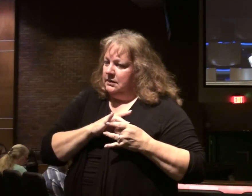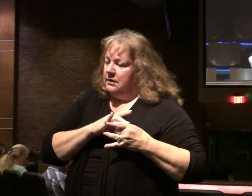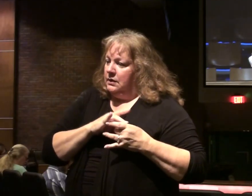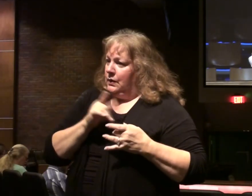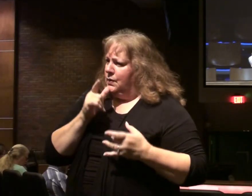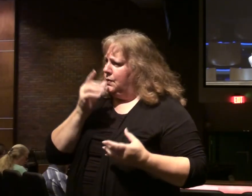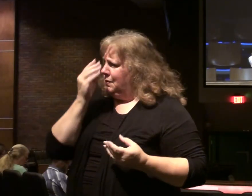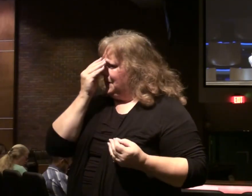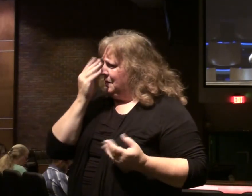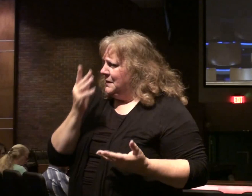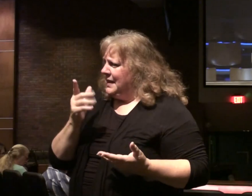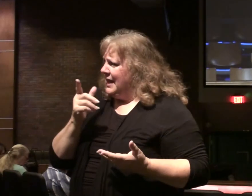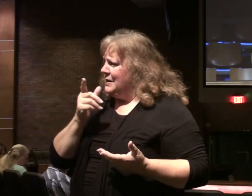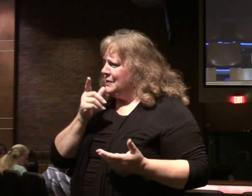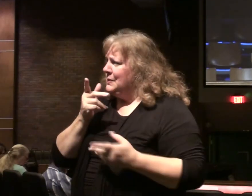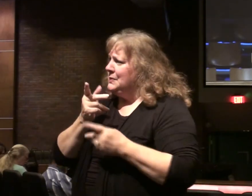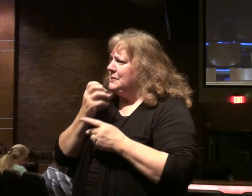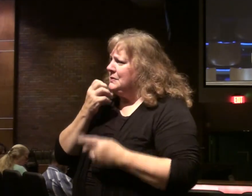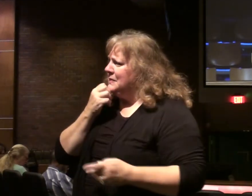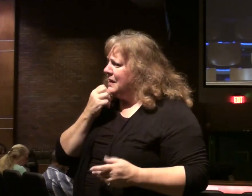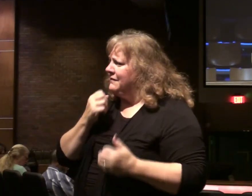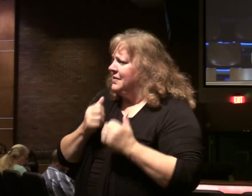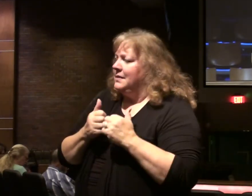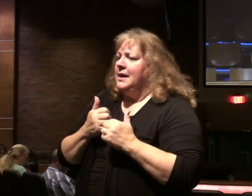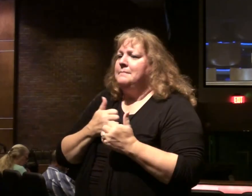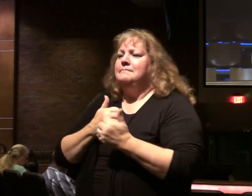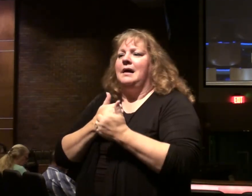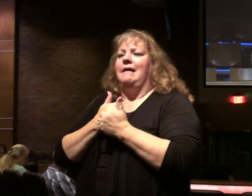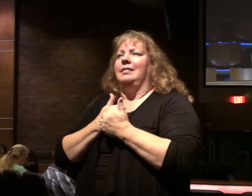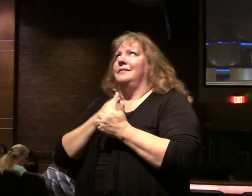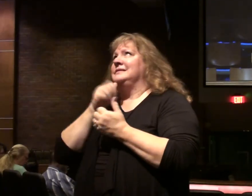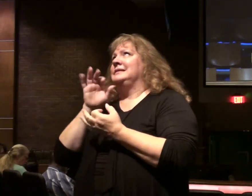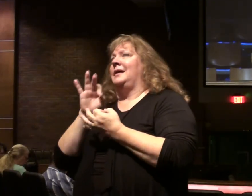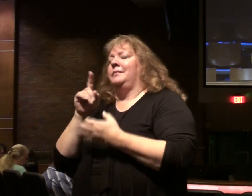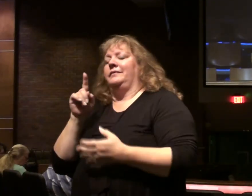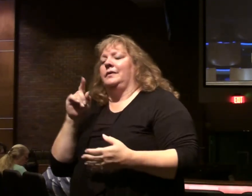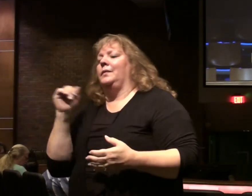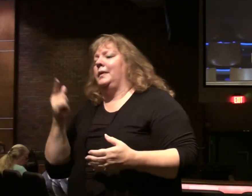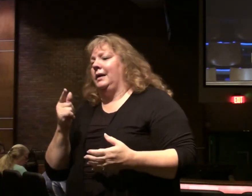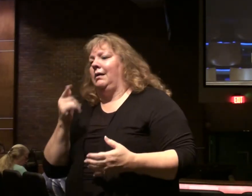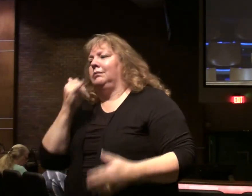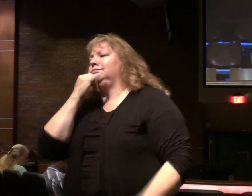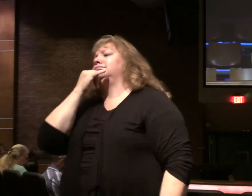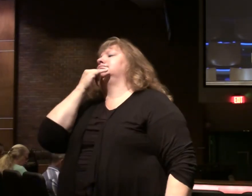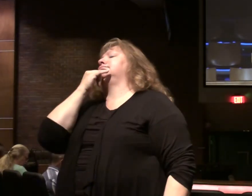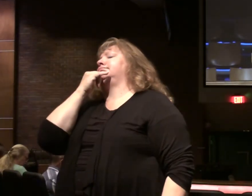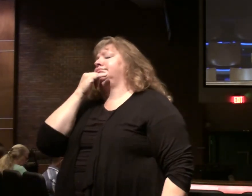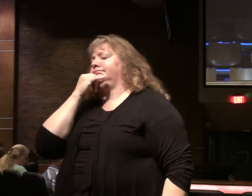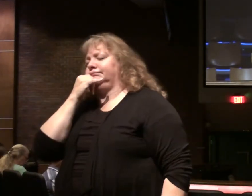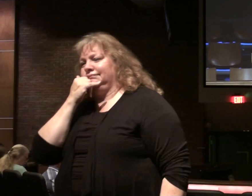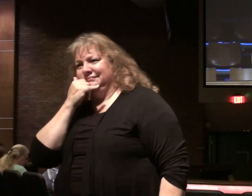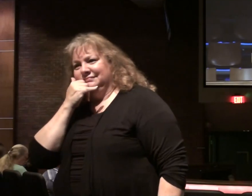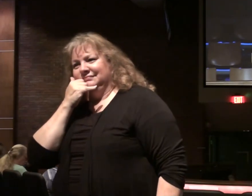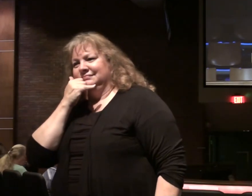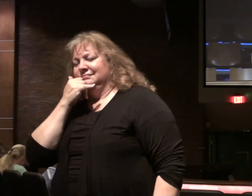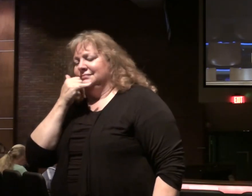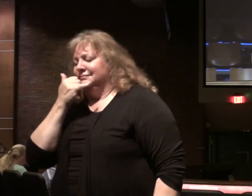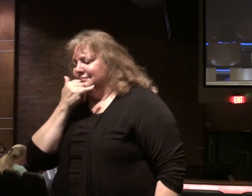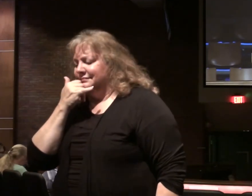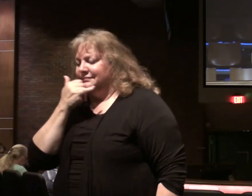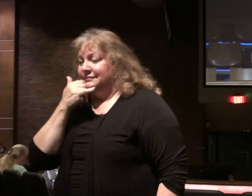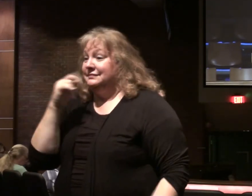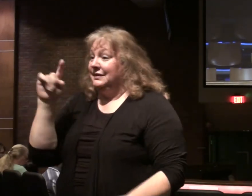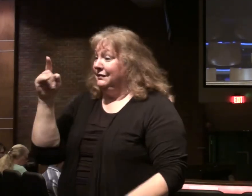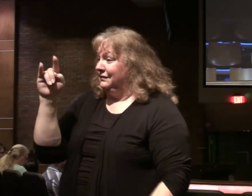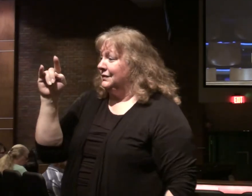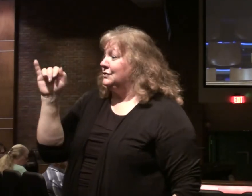obey. Who we care about the most. Now our love isn't perfect. Obviously James says. We all stumble in many portions. We stumble in many ways. 1